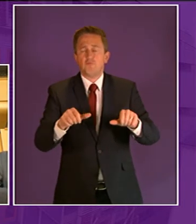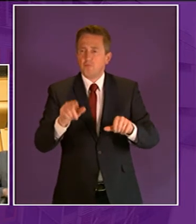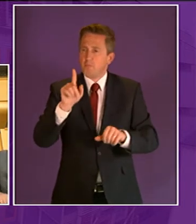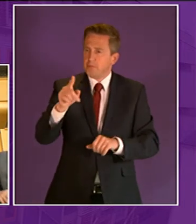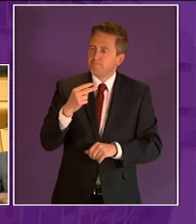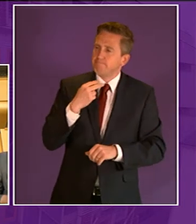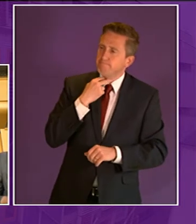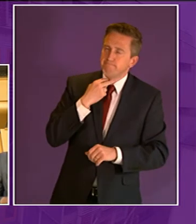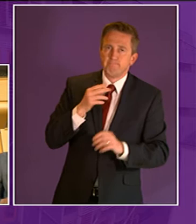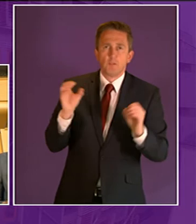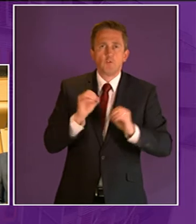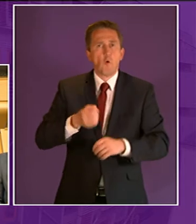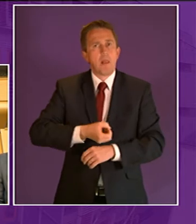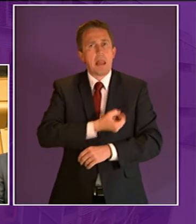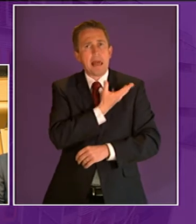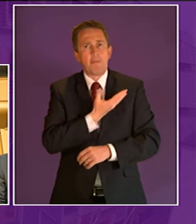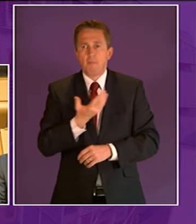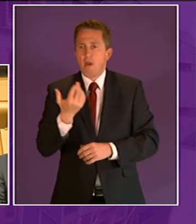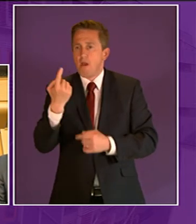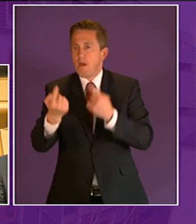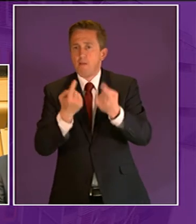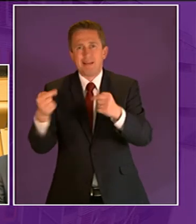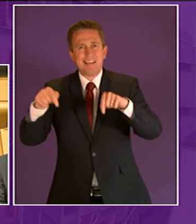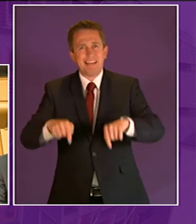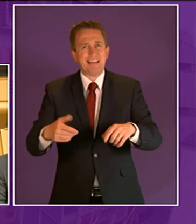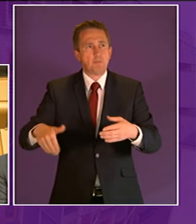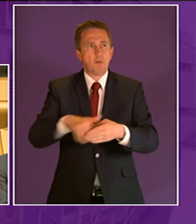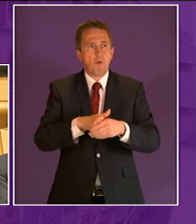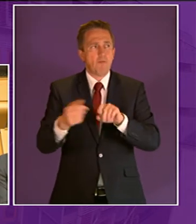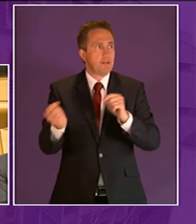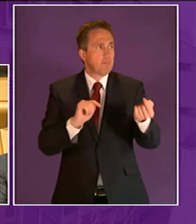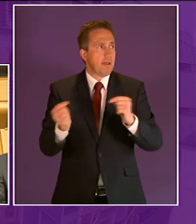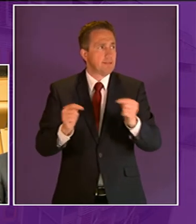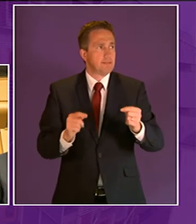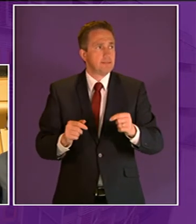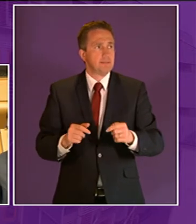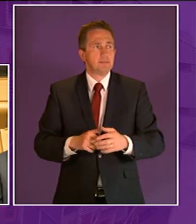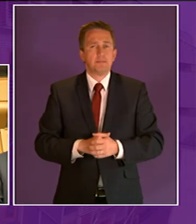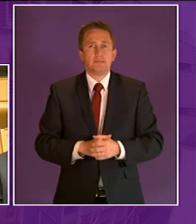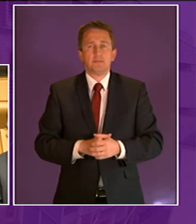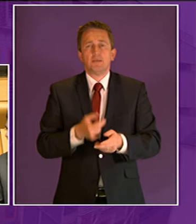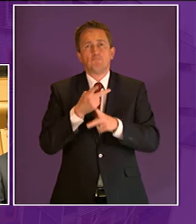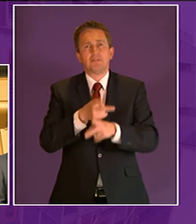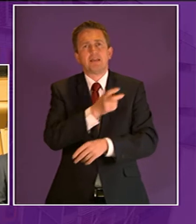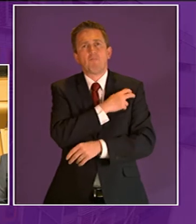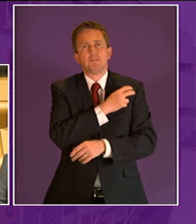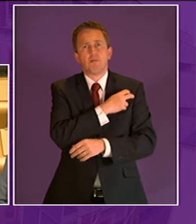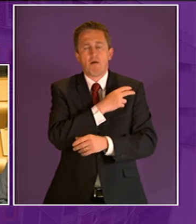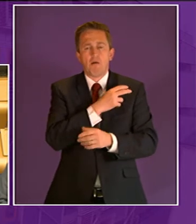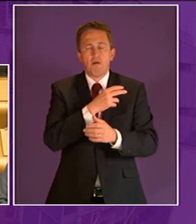no labor members are available to take part in this debate today presiding officer there is a world beyond the classroom and outdoor